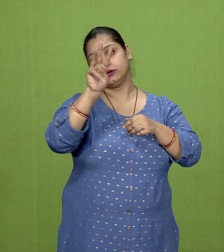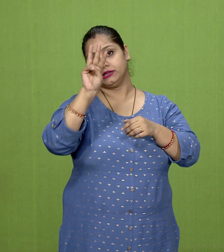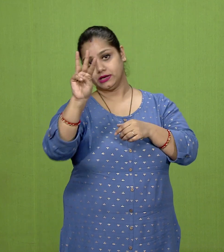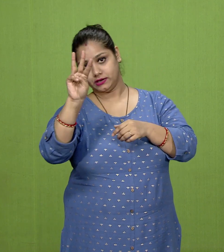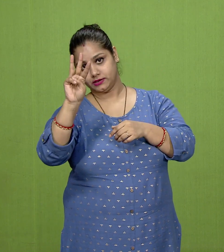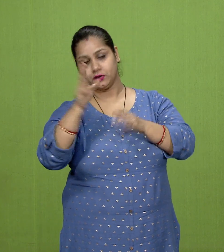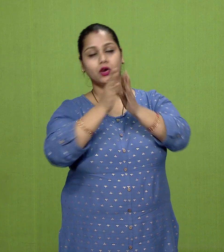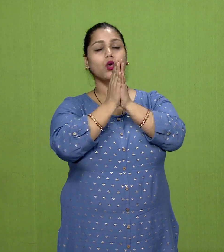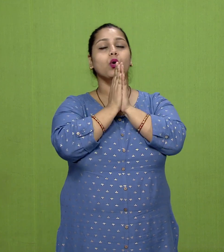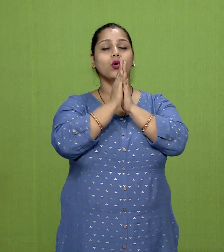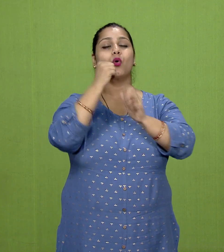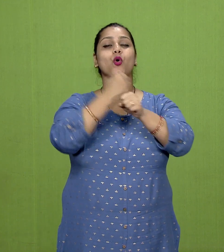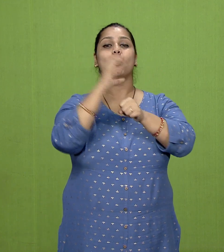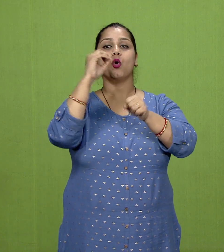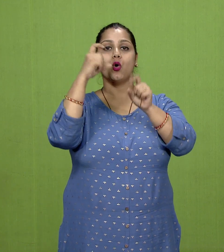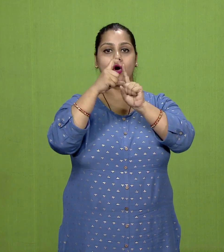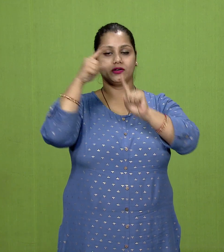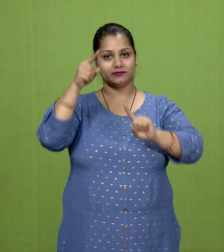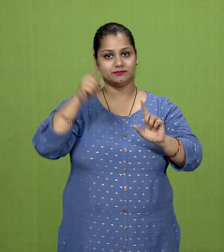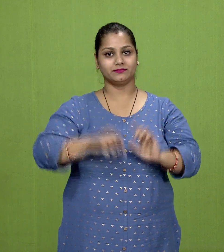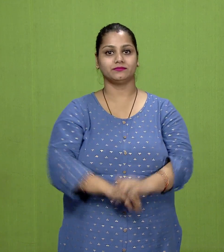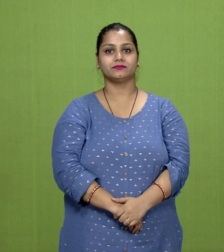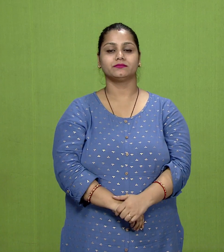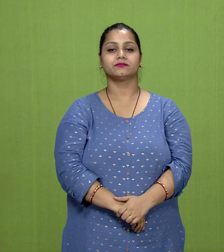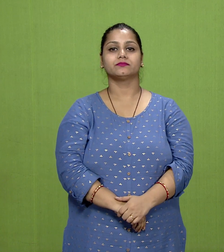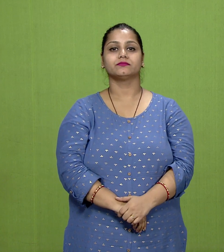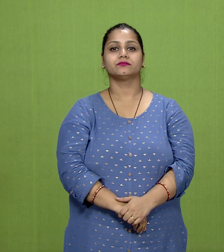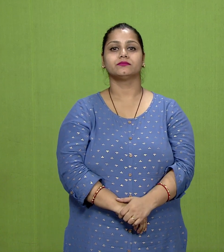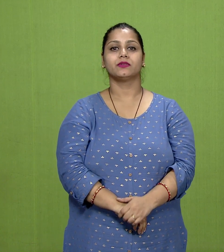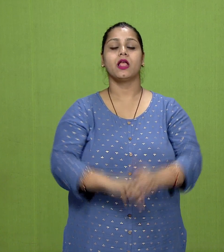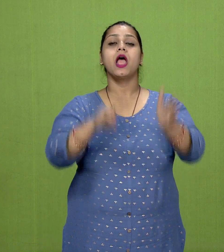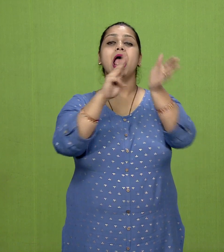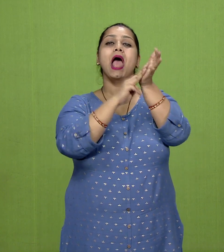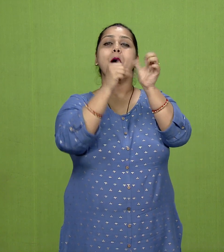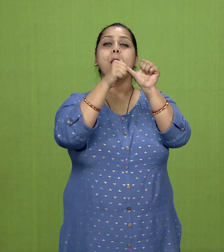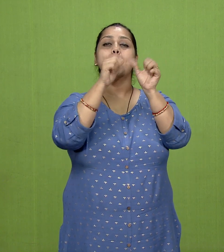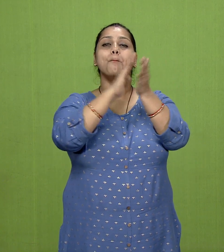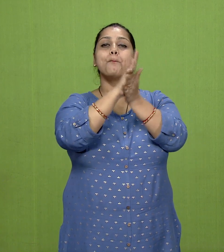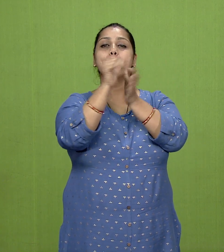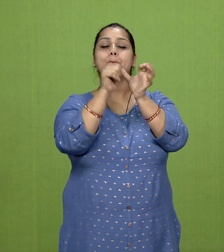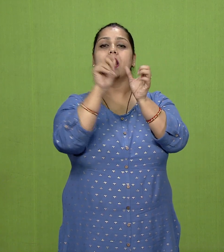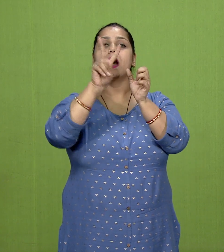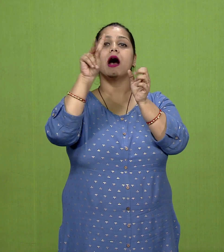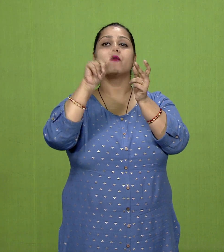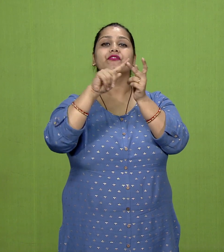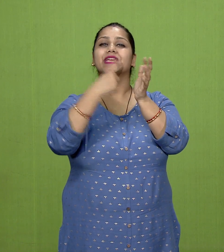Mahavira was born in 540 BC